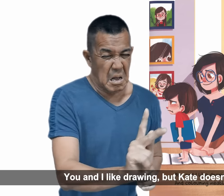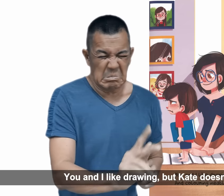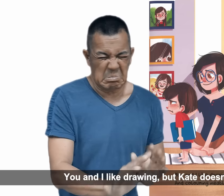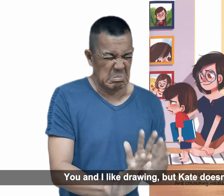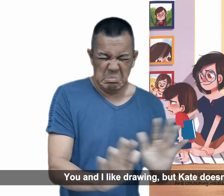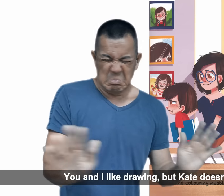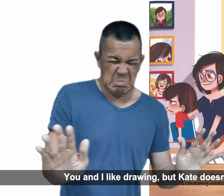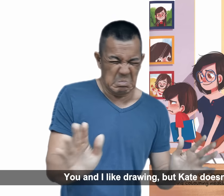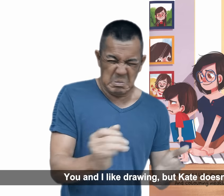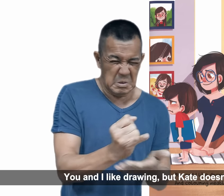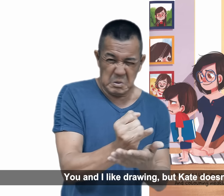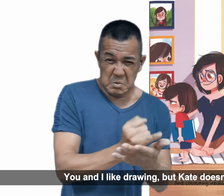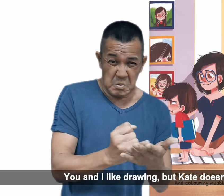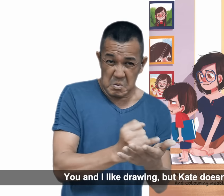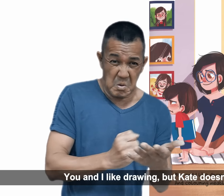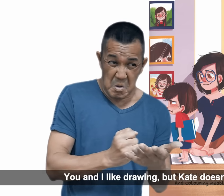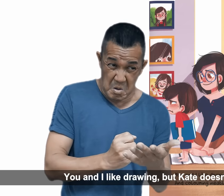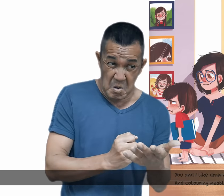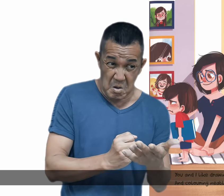doesn't draw.